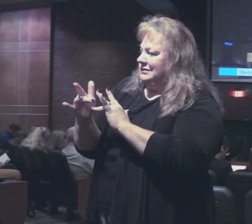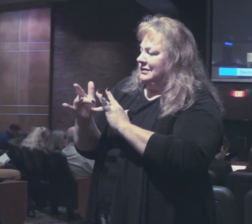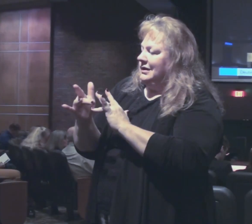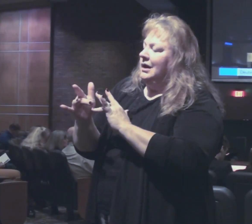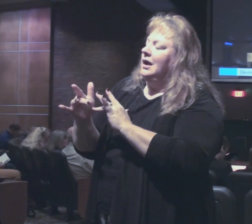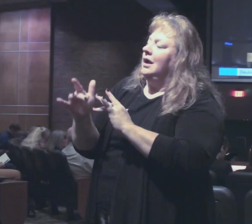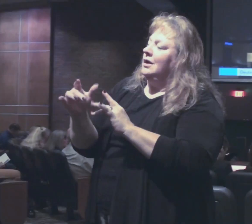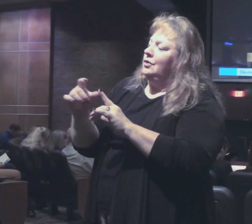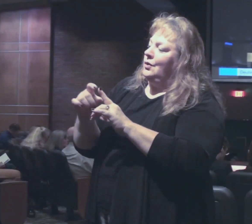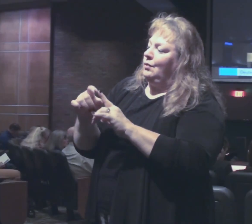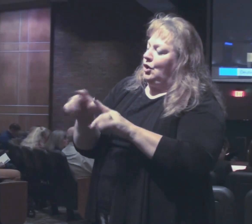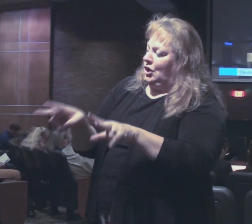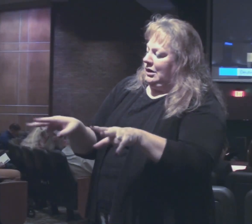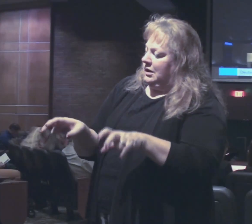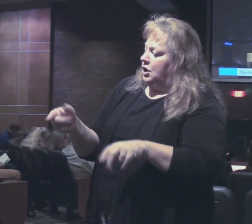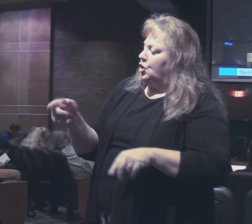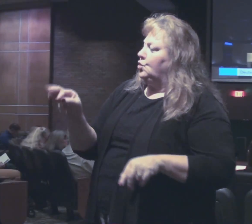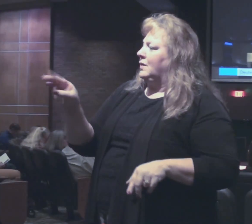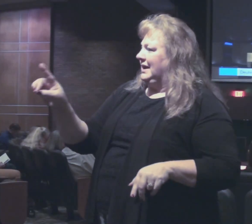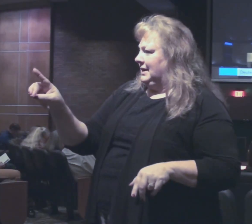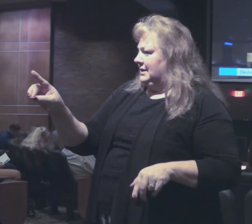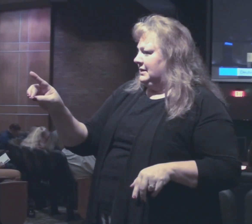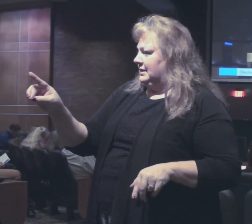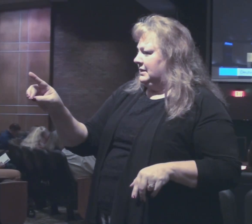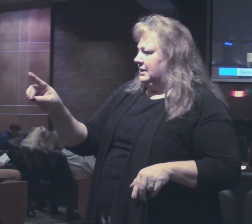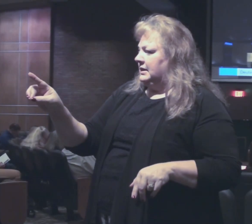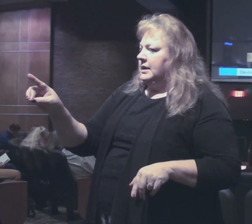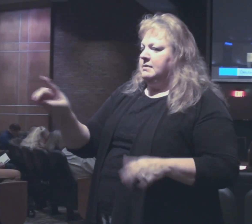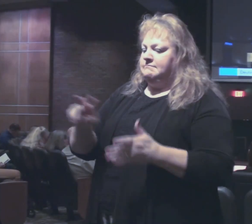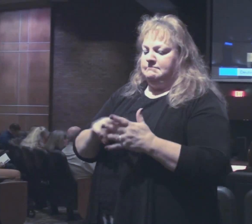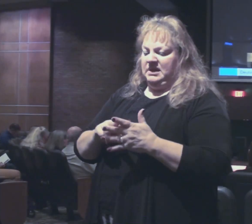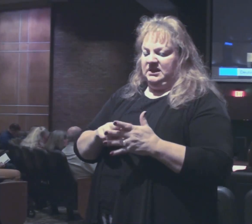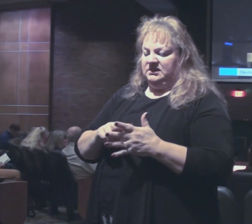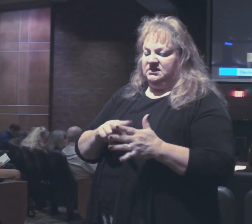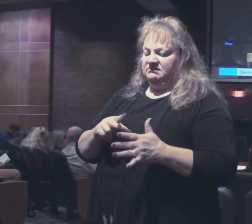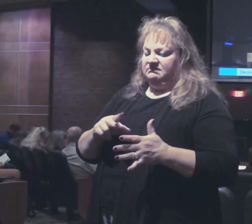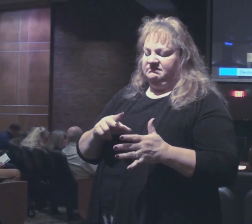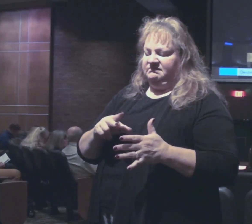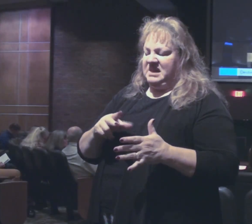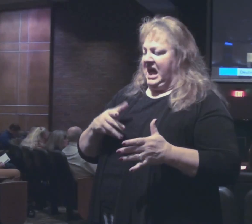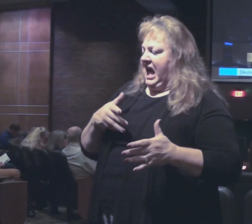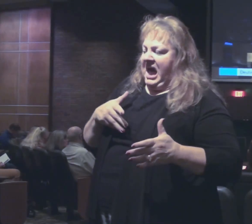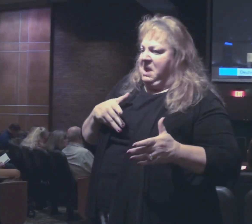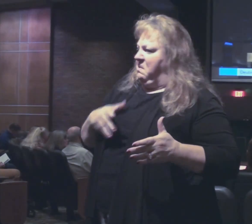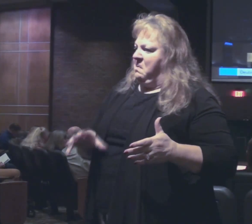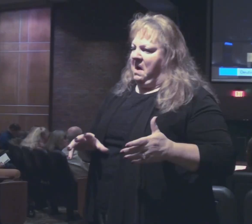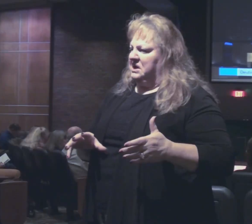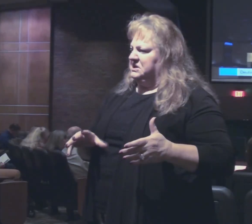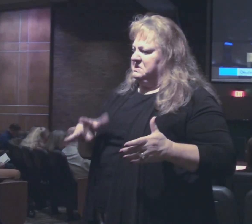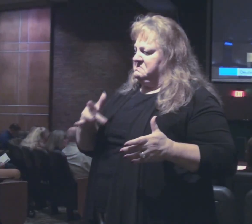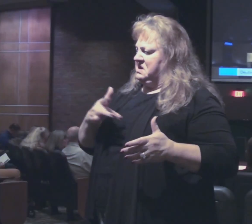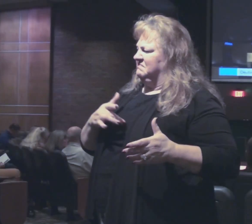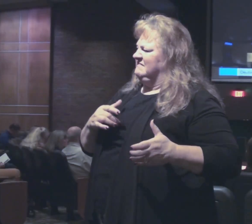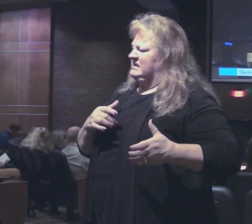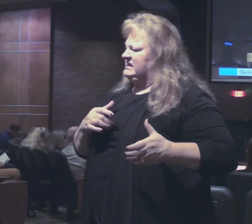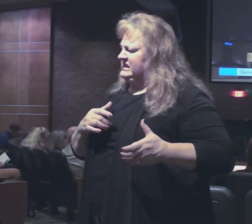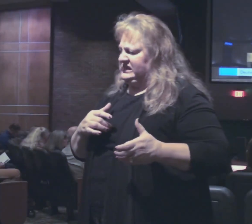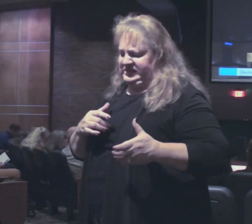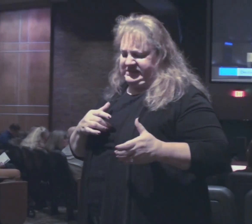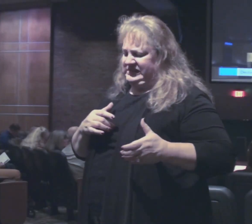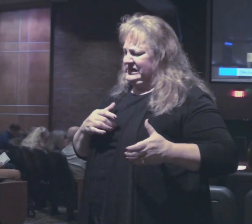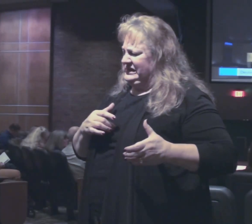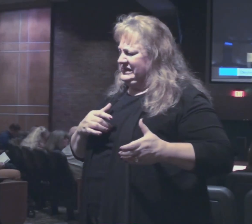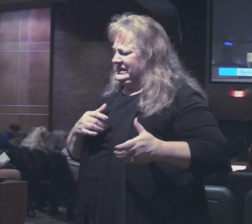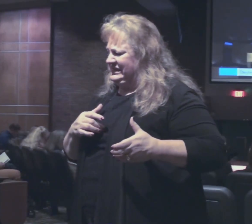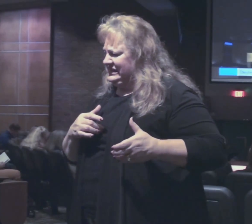word translated grieved is the same word we have translated grudgingly in 2 Corinthians 9 where we're